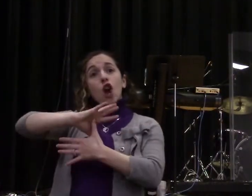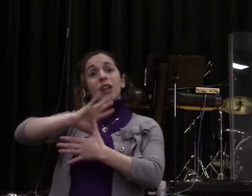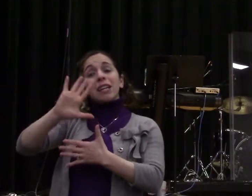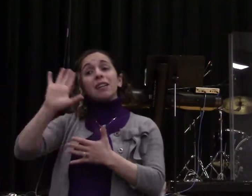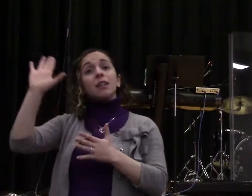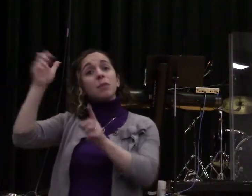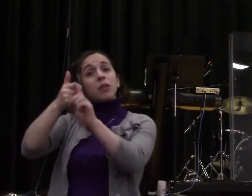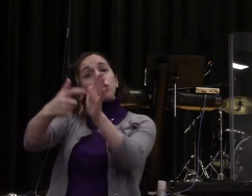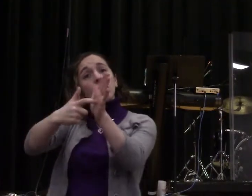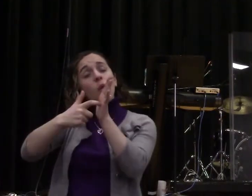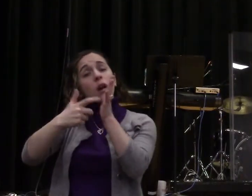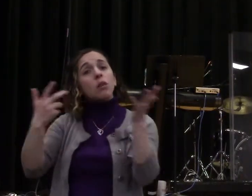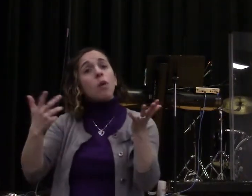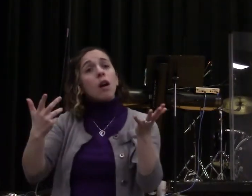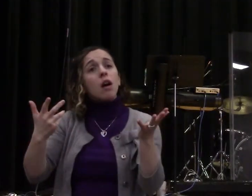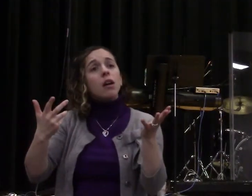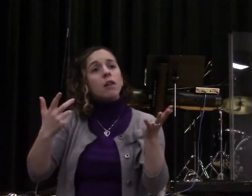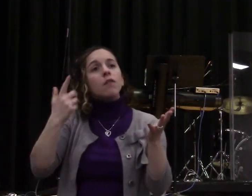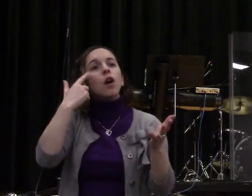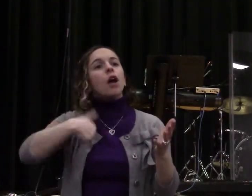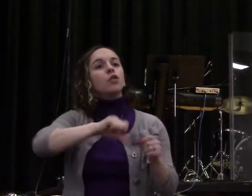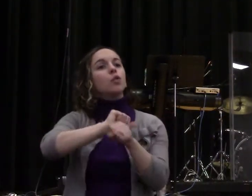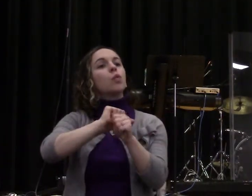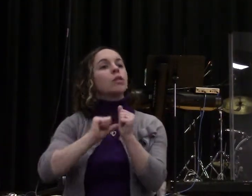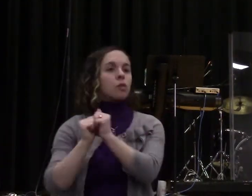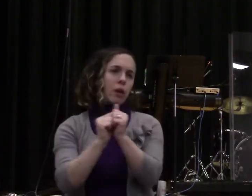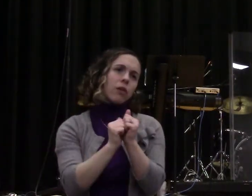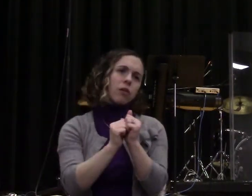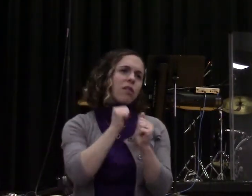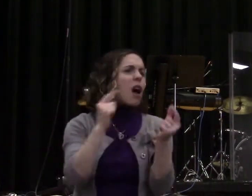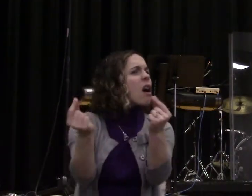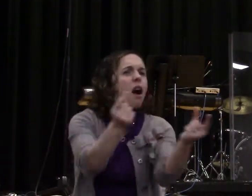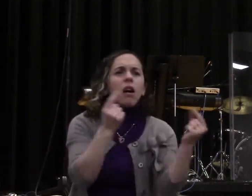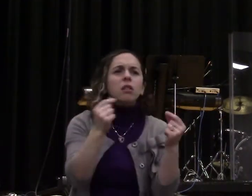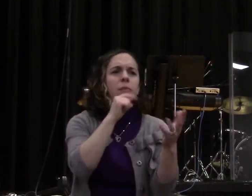you literally function in a spirit of unity, of grace, of mercy and kindness.